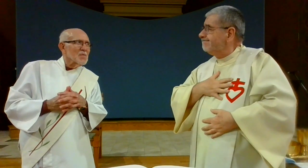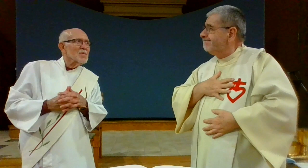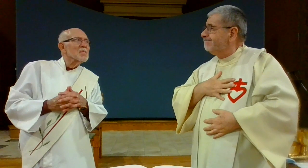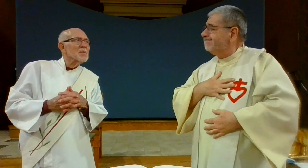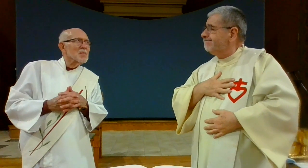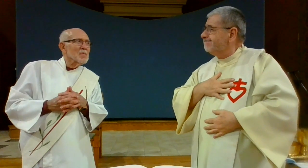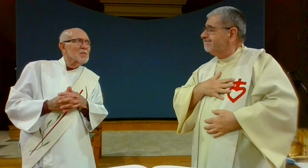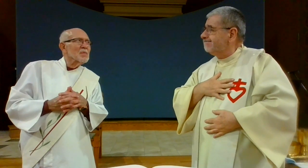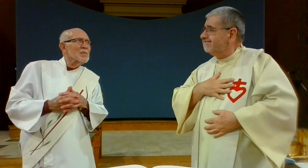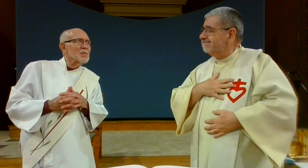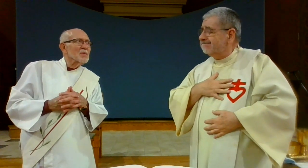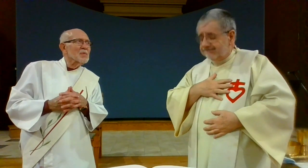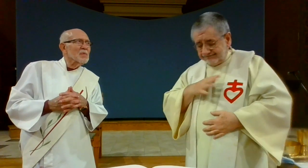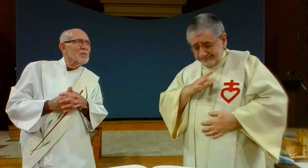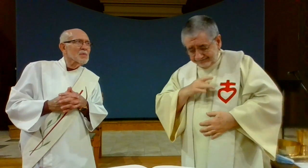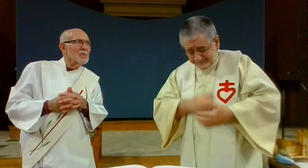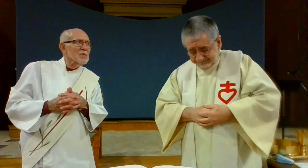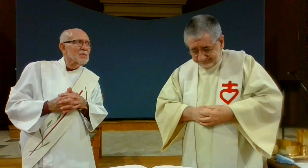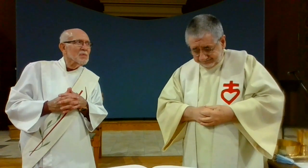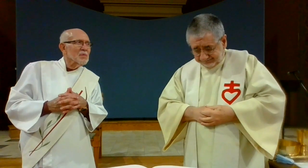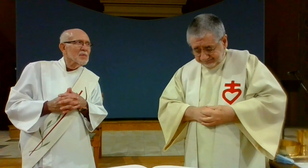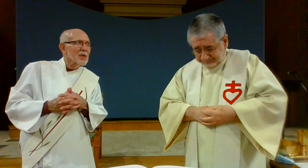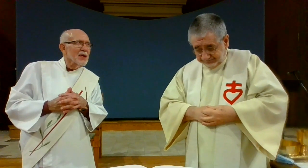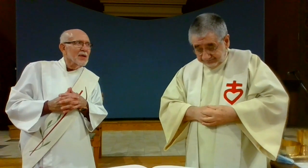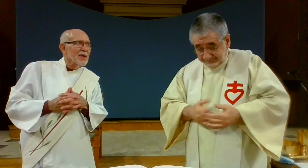we are charged to draw to one another what a wonderful message